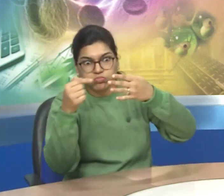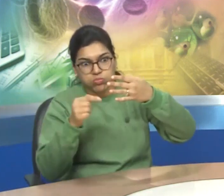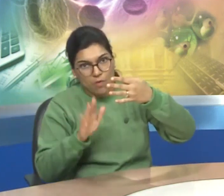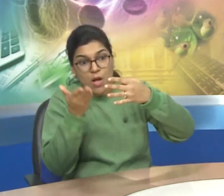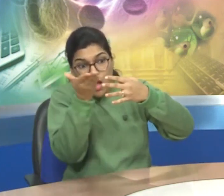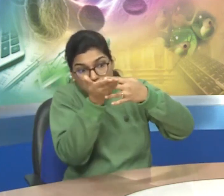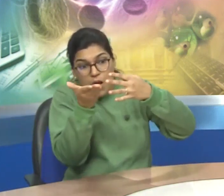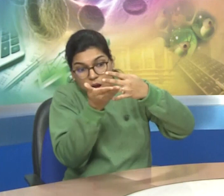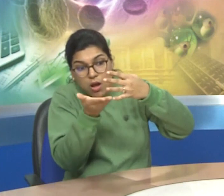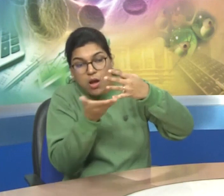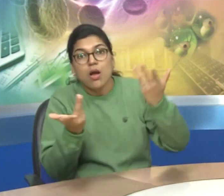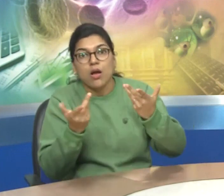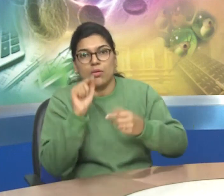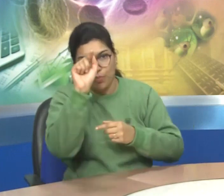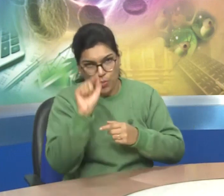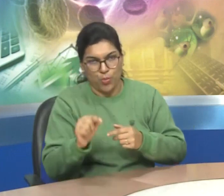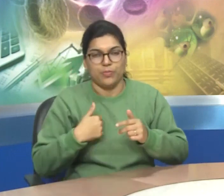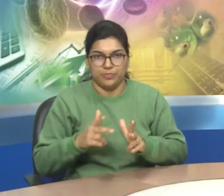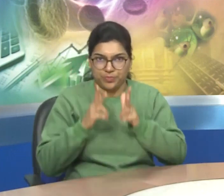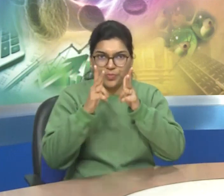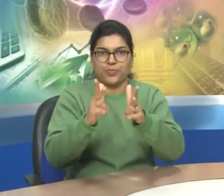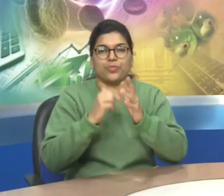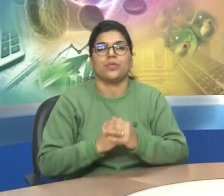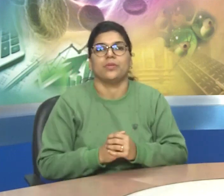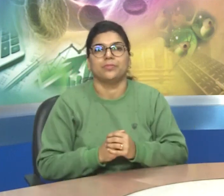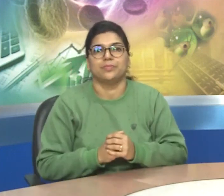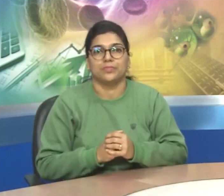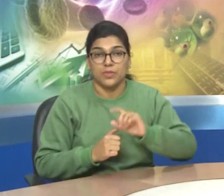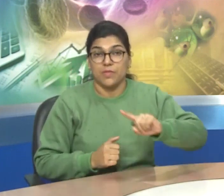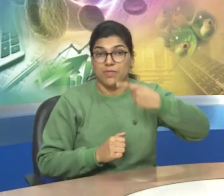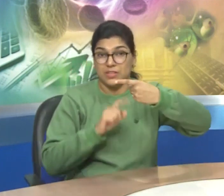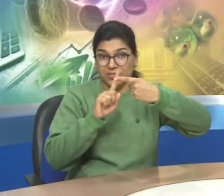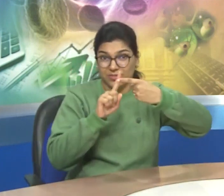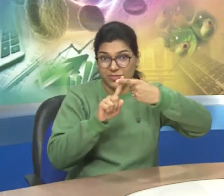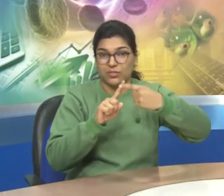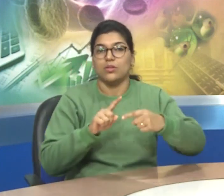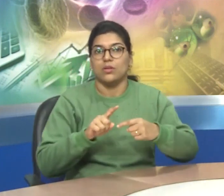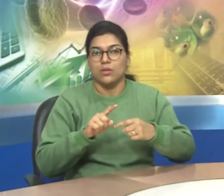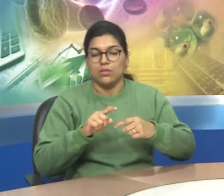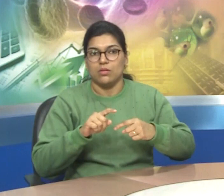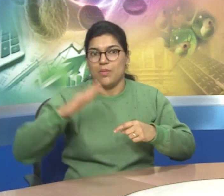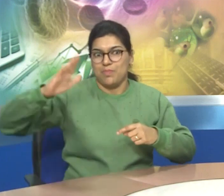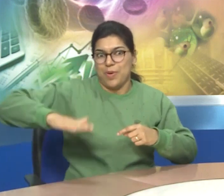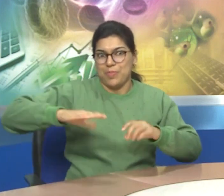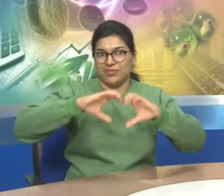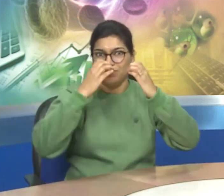Indian Parliament can be divided into all these point number 1 you can see